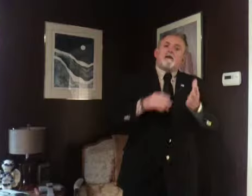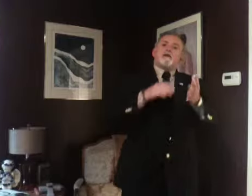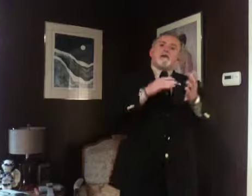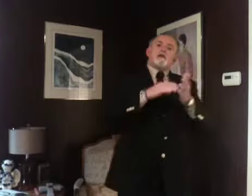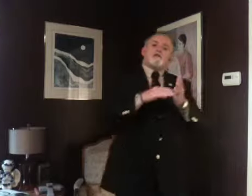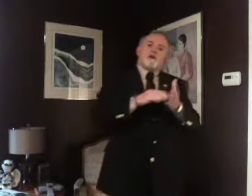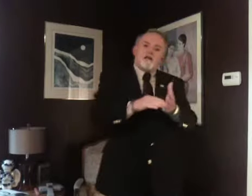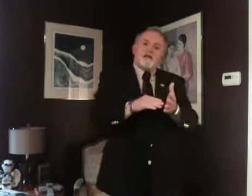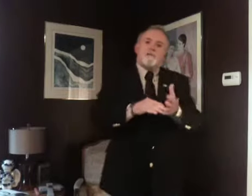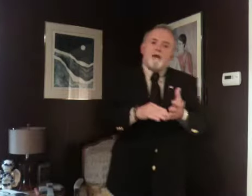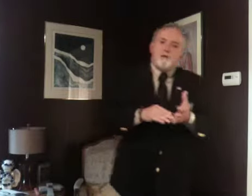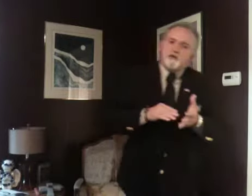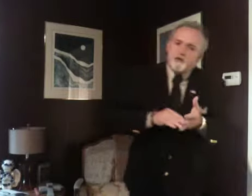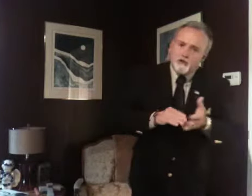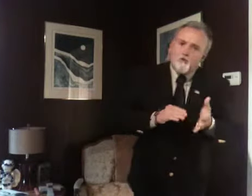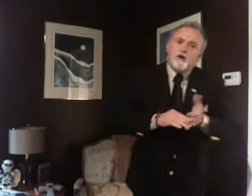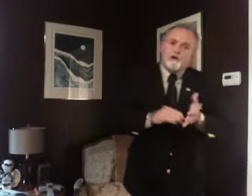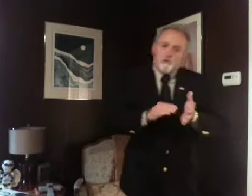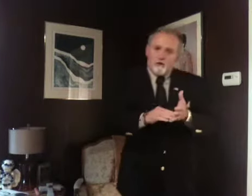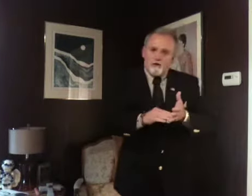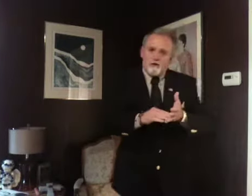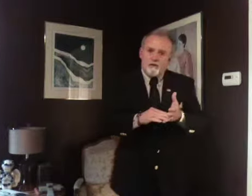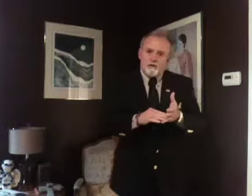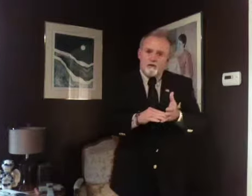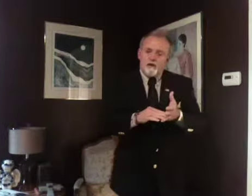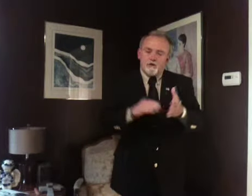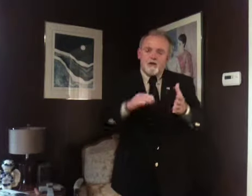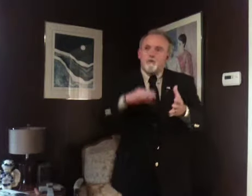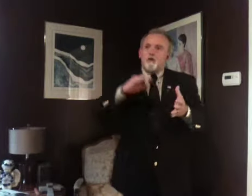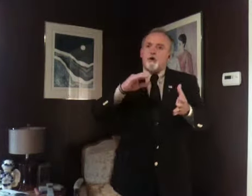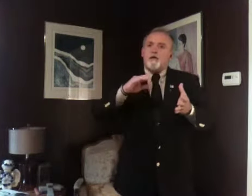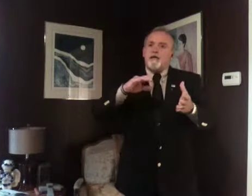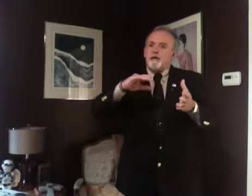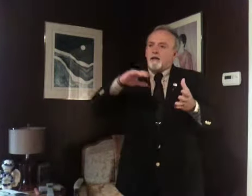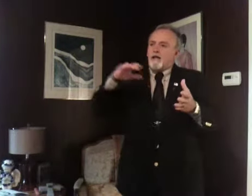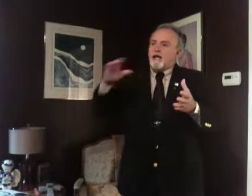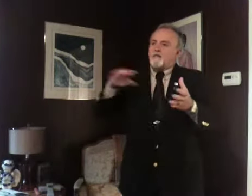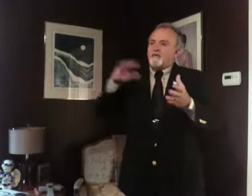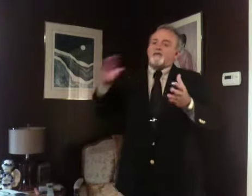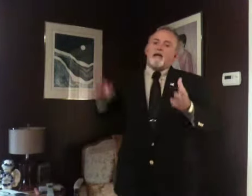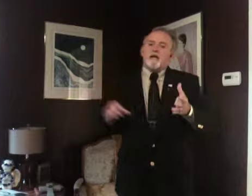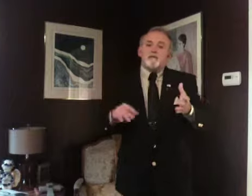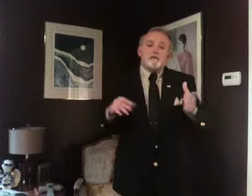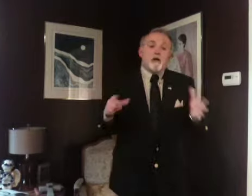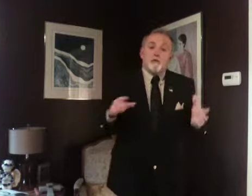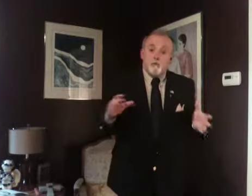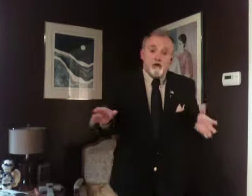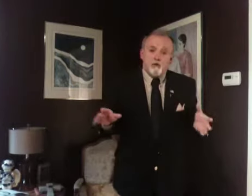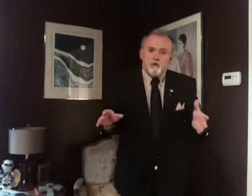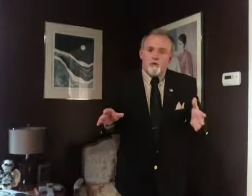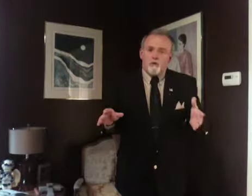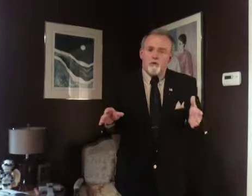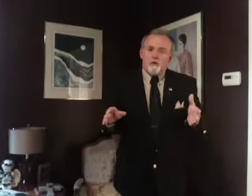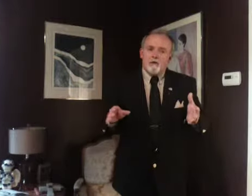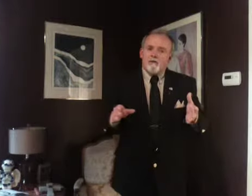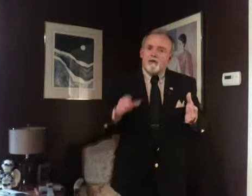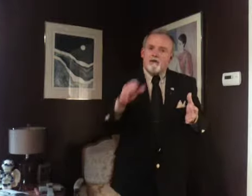Then you start thinking about what you're going to wear to work. Okay, well, you already have different items you probably wear to work, but then